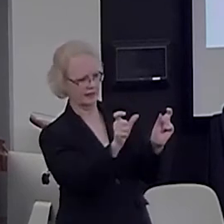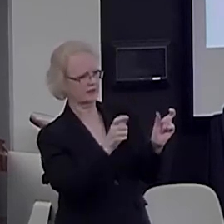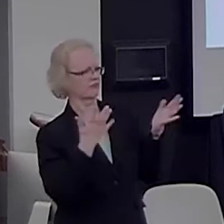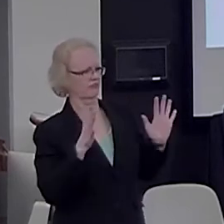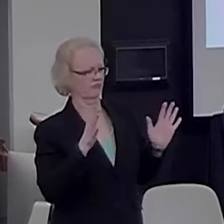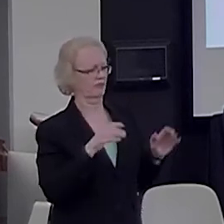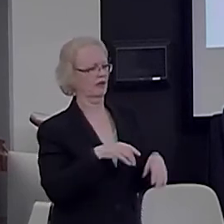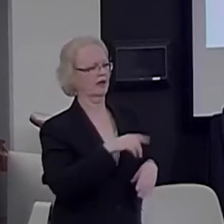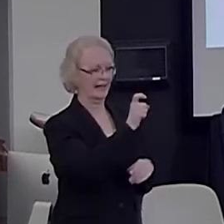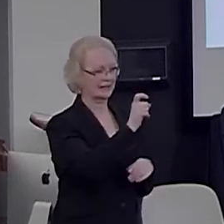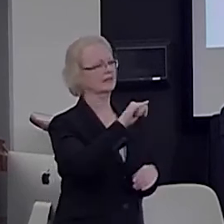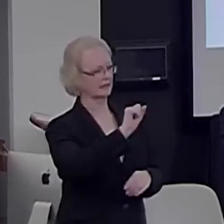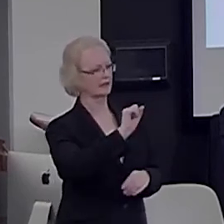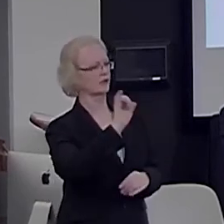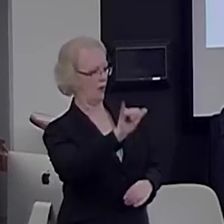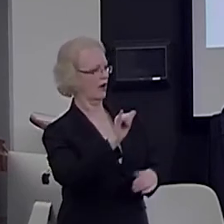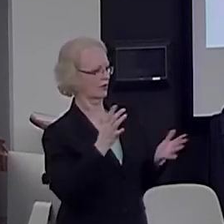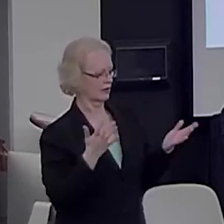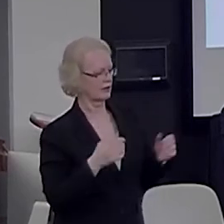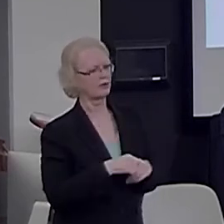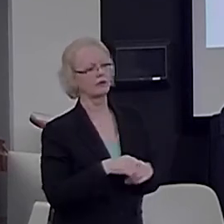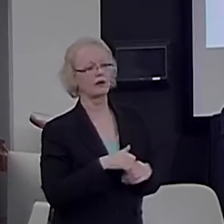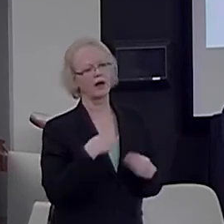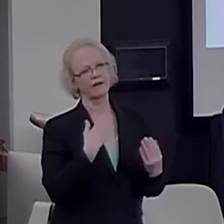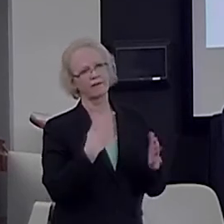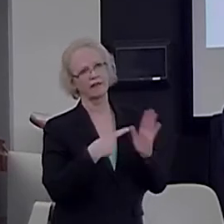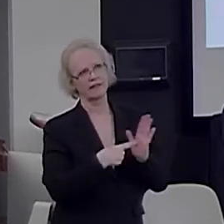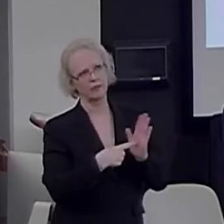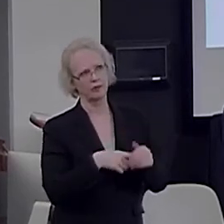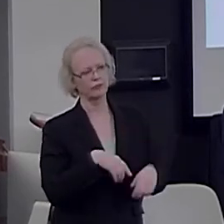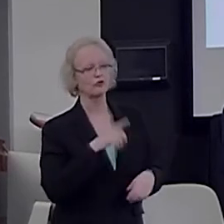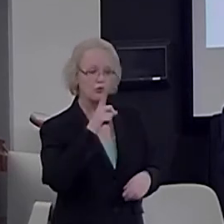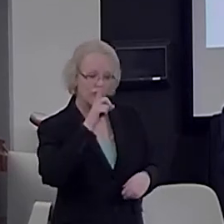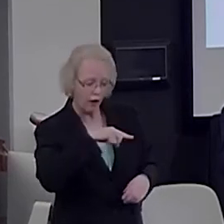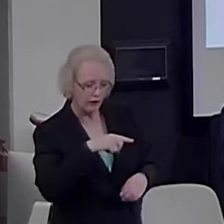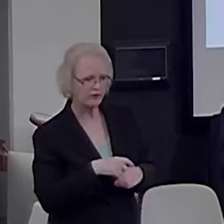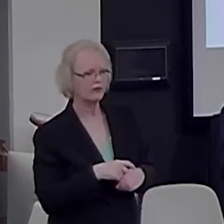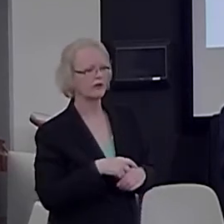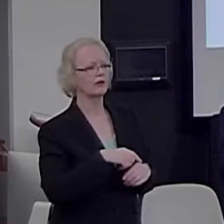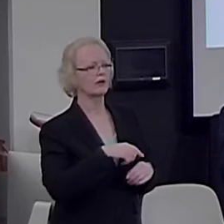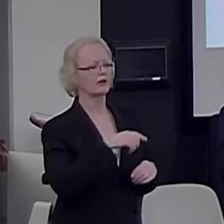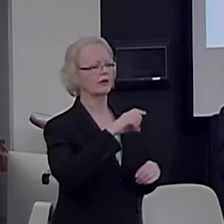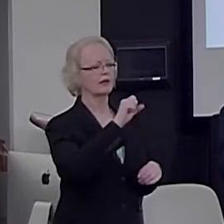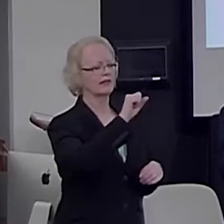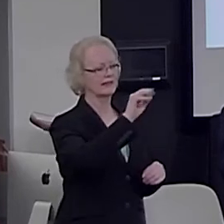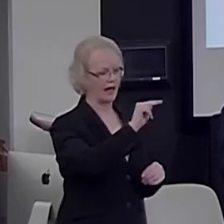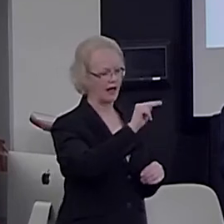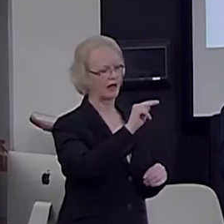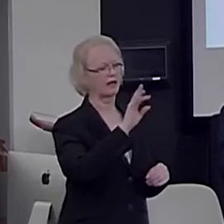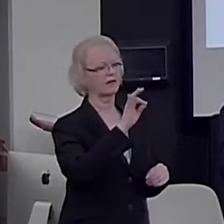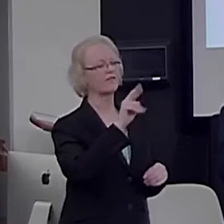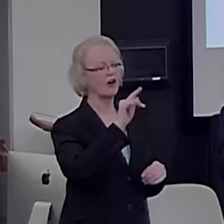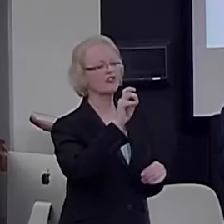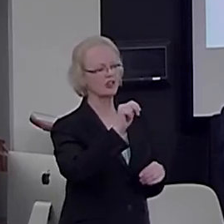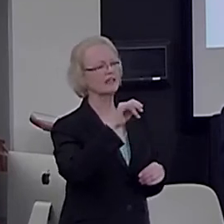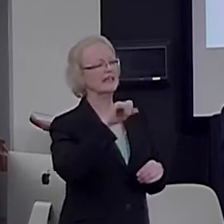x is y. For instance, I'll give you an example. True or false? The sign function is periodical. Yes.